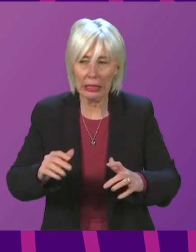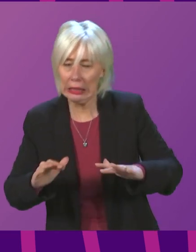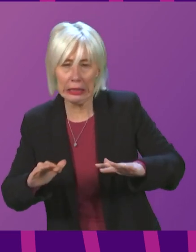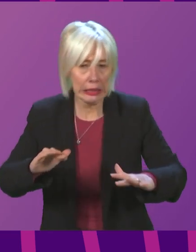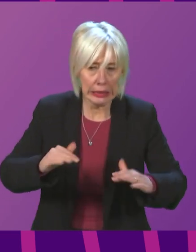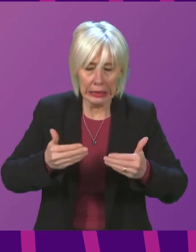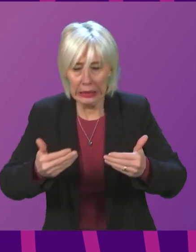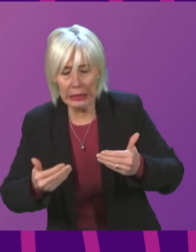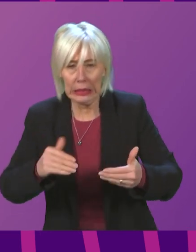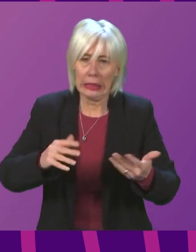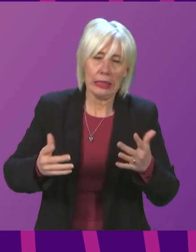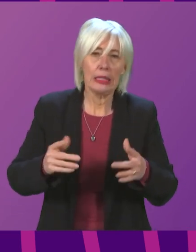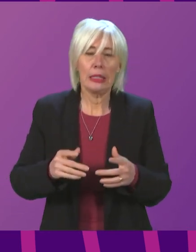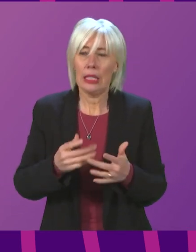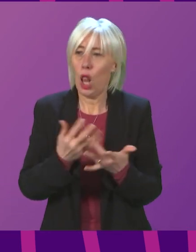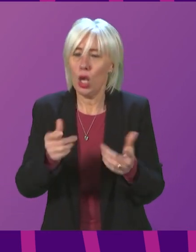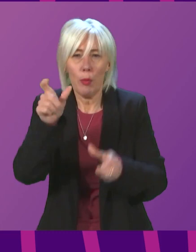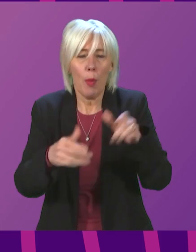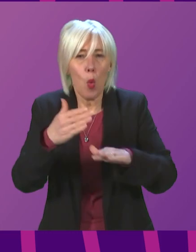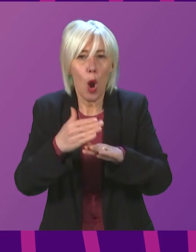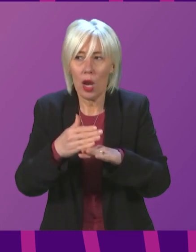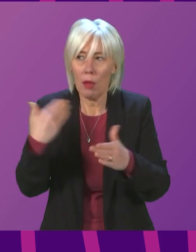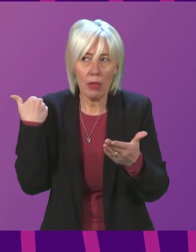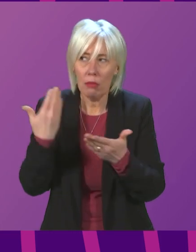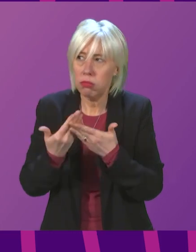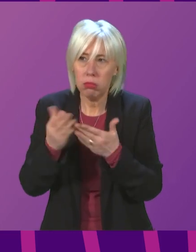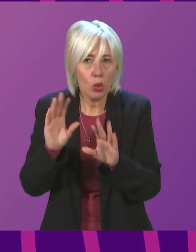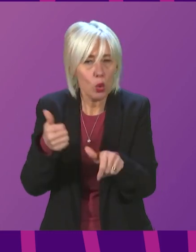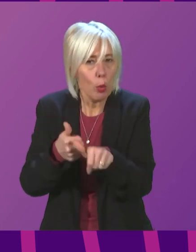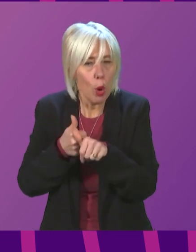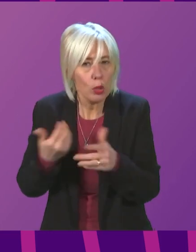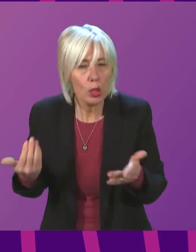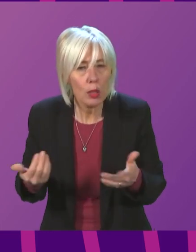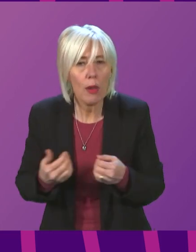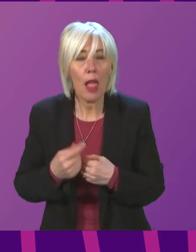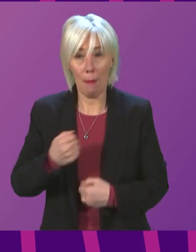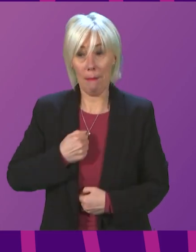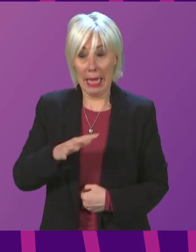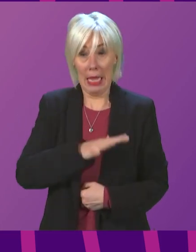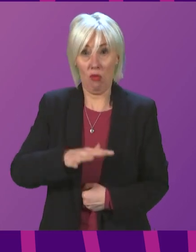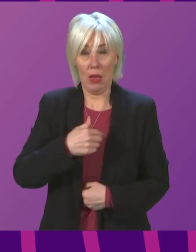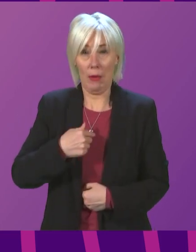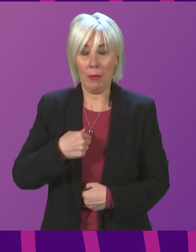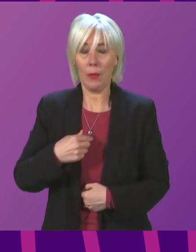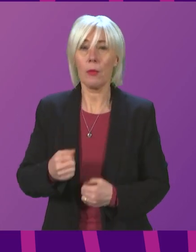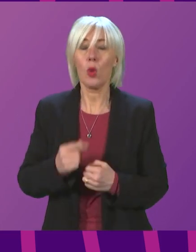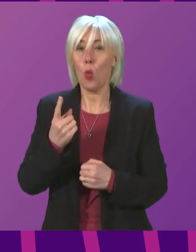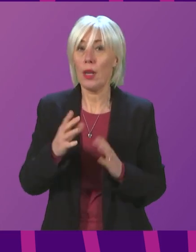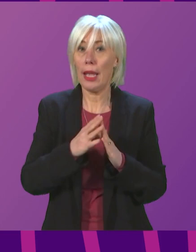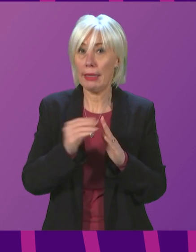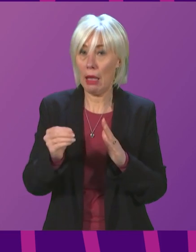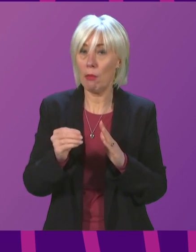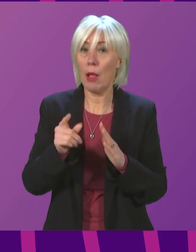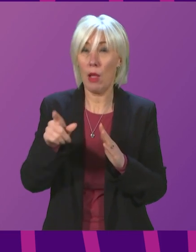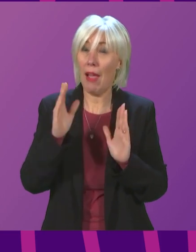and too many workers have found themselves waiting for weeks with no support. Just one example from my home city, where the First Minister needs to go further